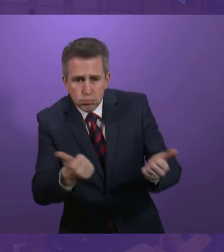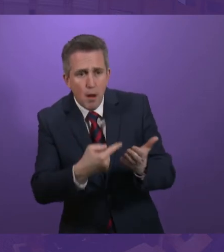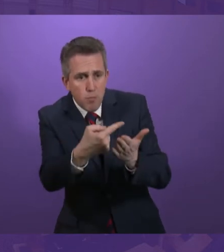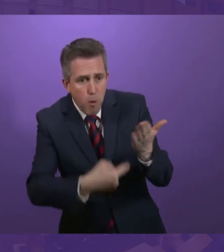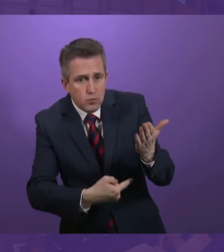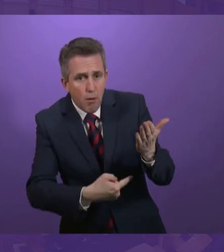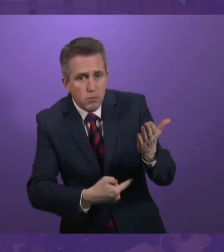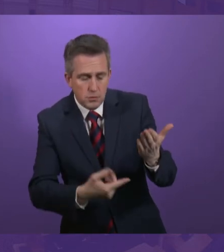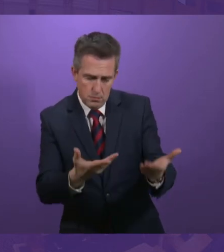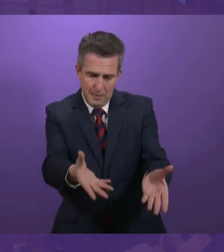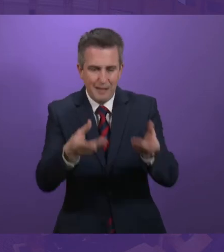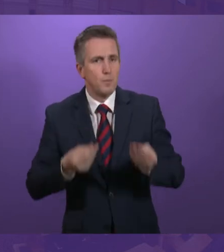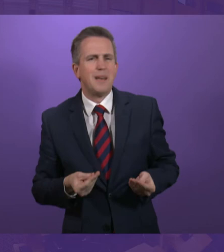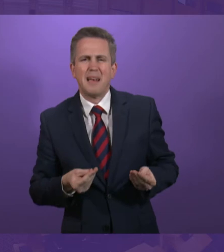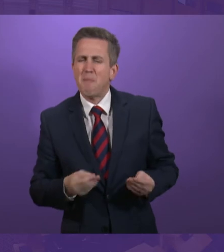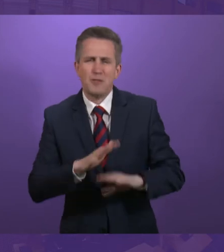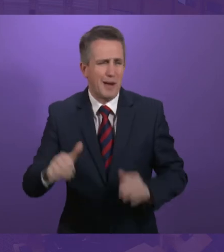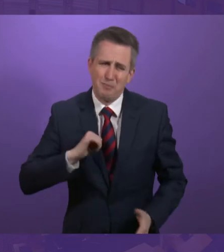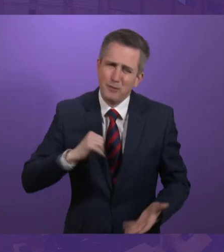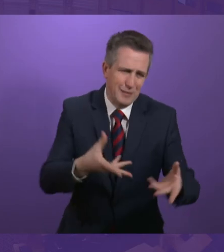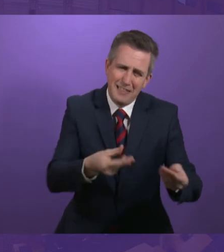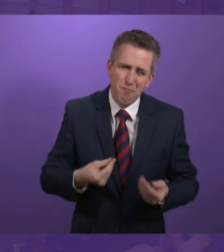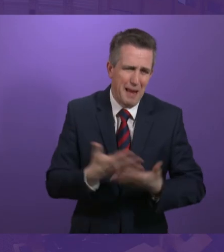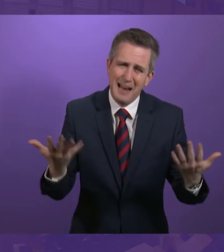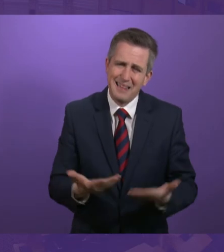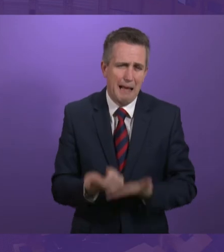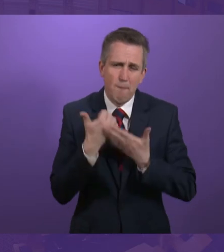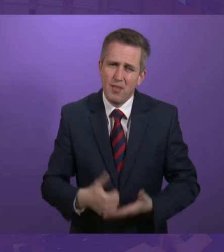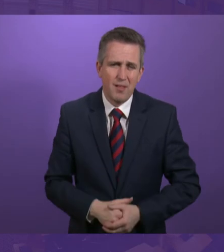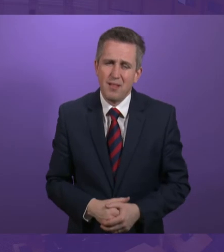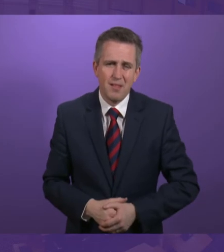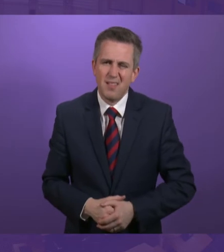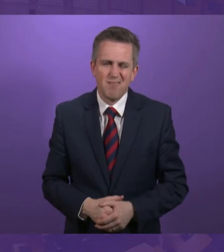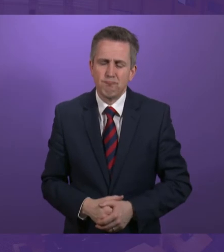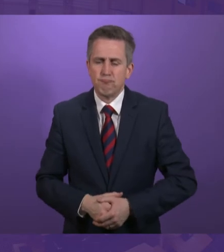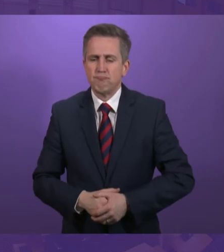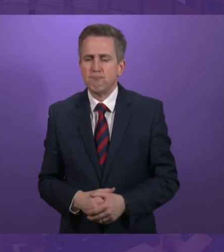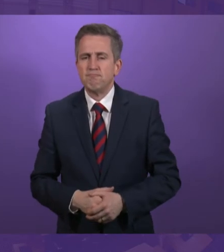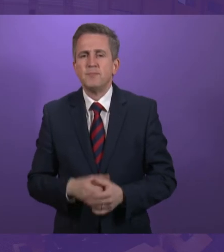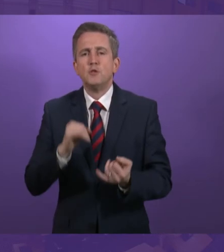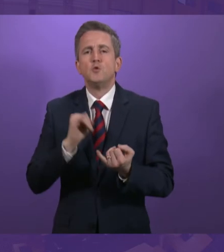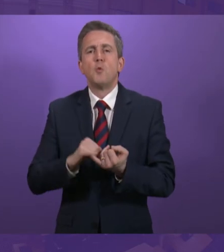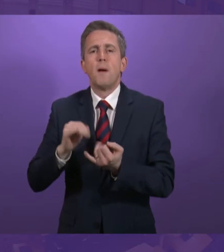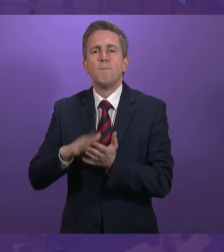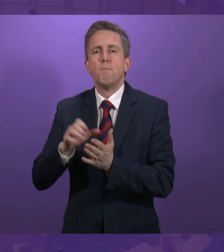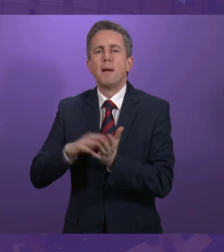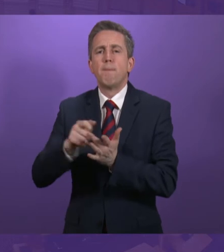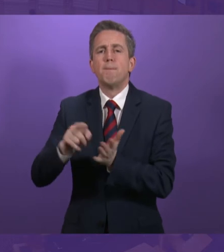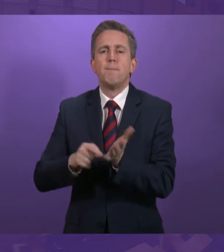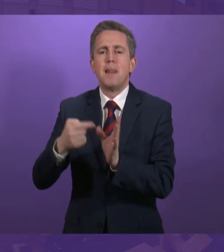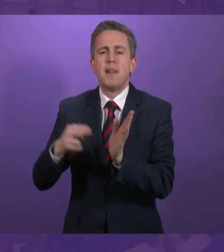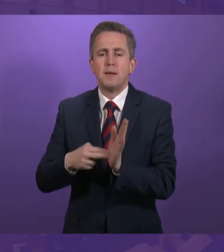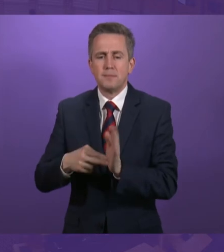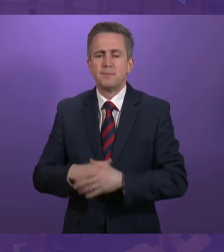my door is always open, but I doubt that will happen. Stuart Macmillan to be followed by Graham Simpson. Stuart Macmillan. Thank you, Obsiding Officer.